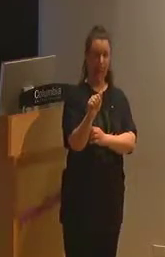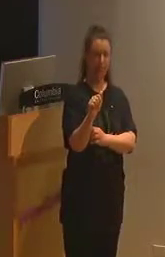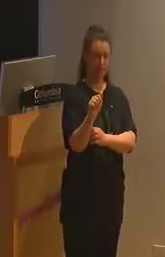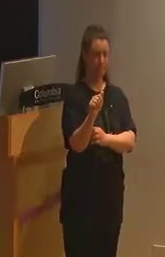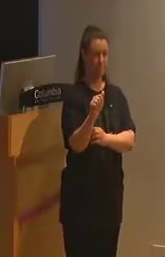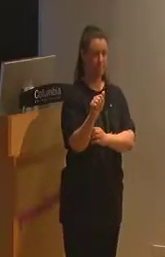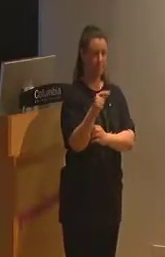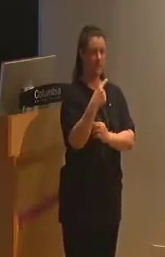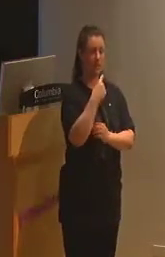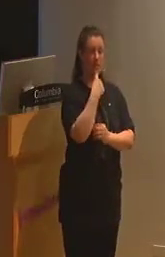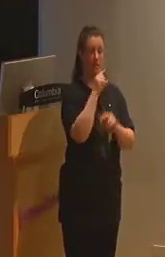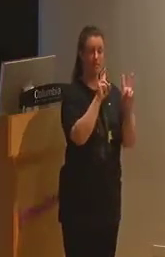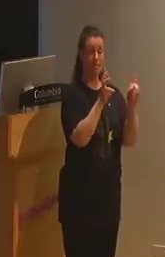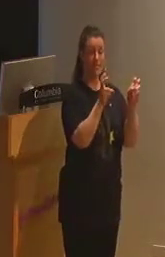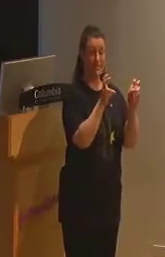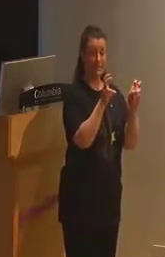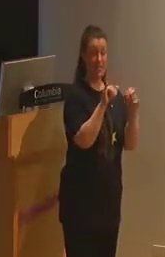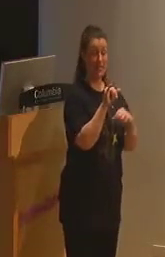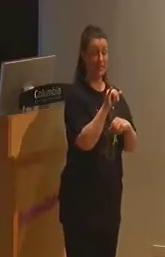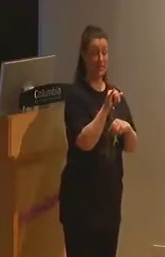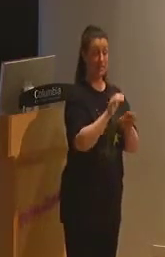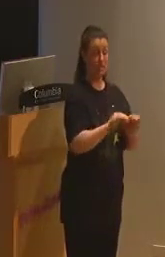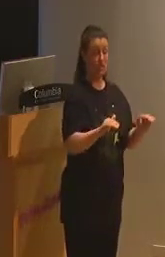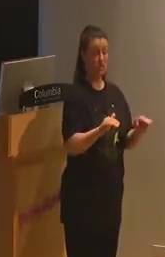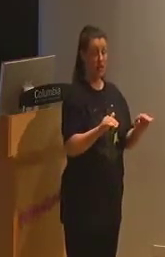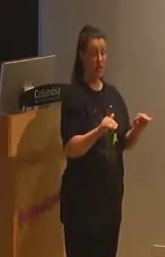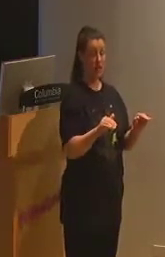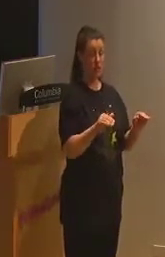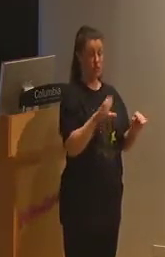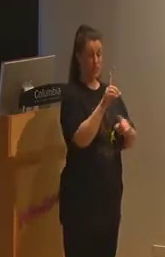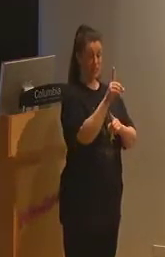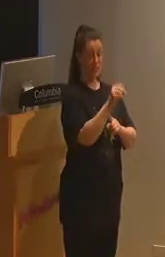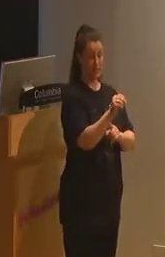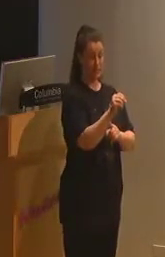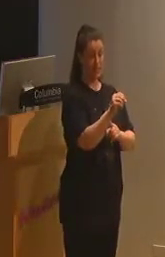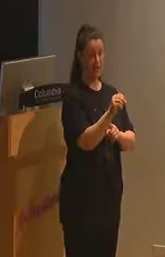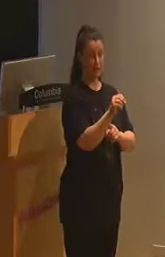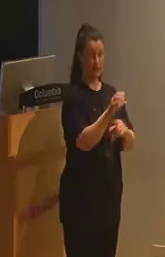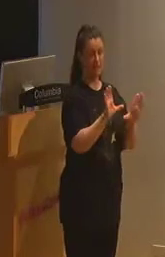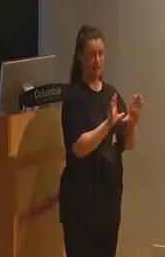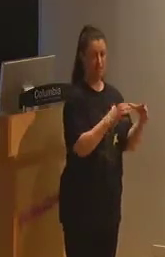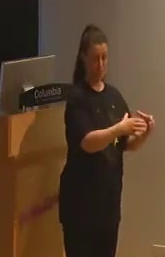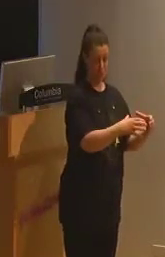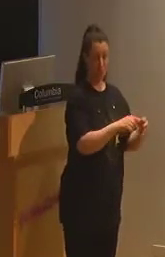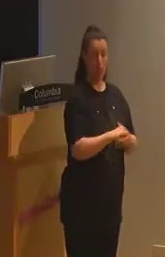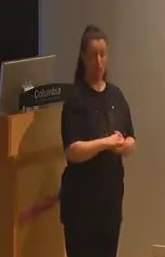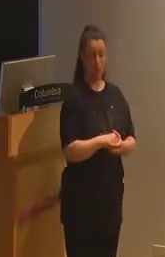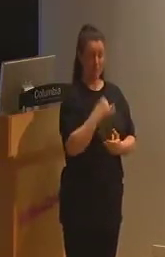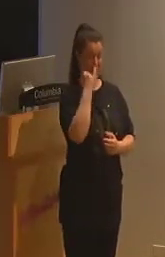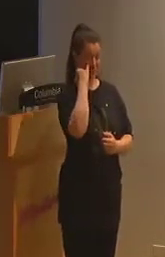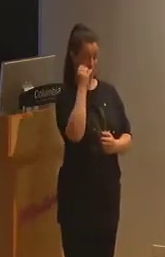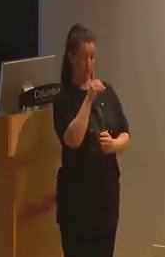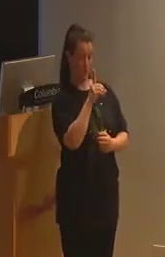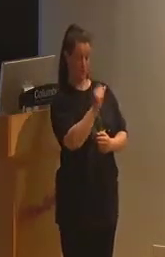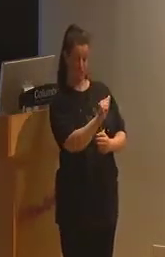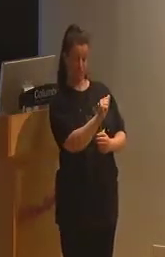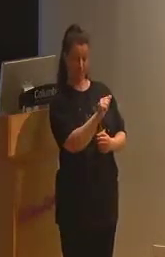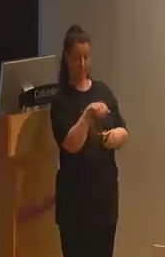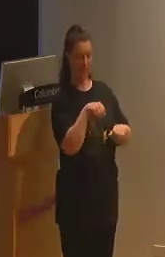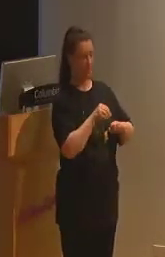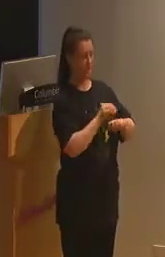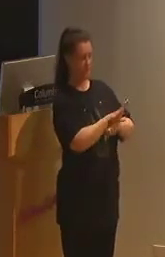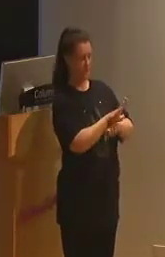with a disability is only eligible for special education and related services if the child's disability adversely affects their performance.